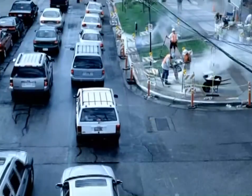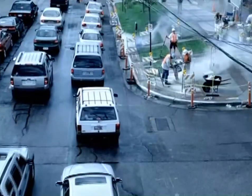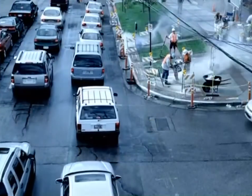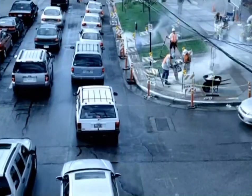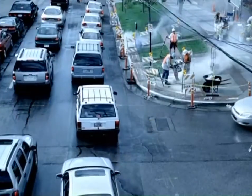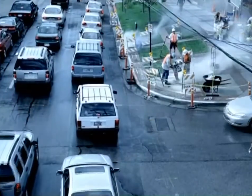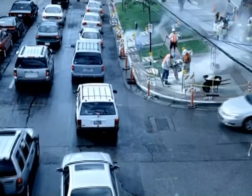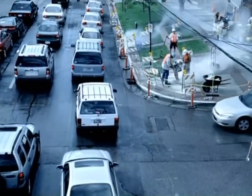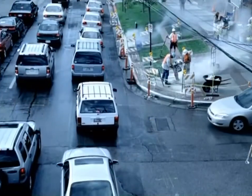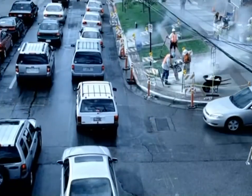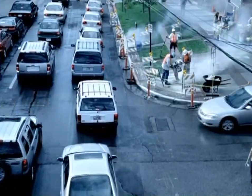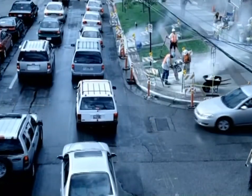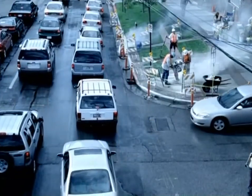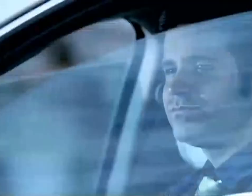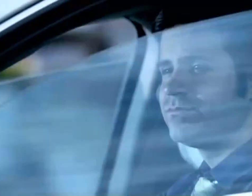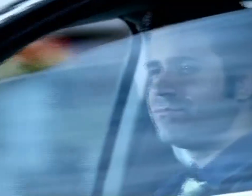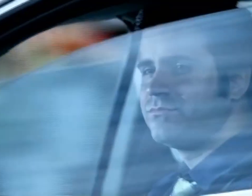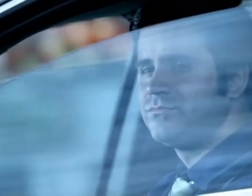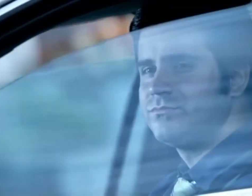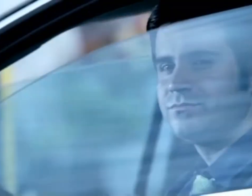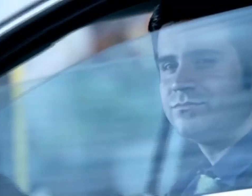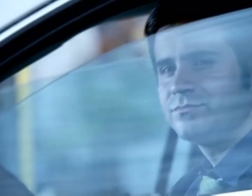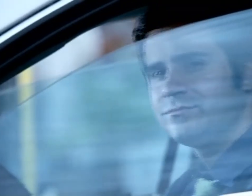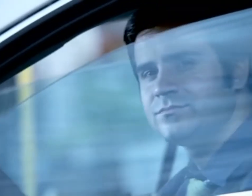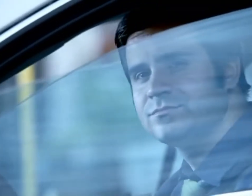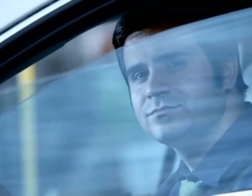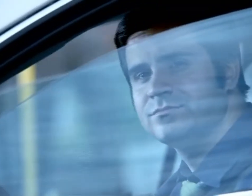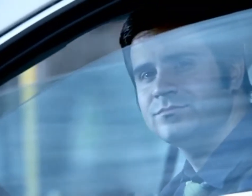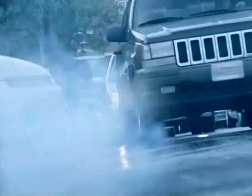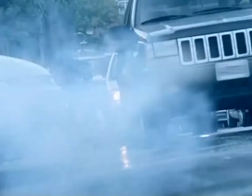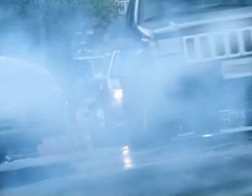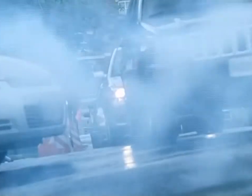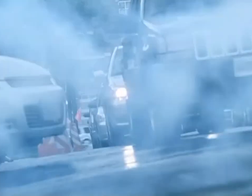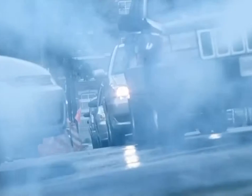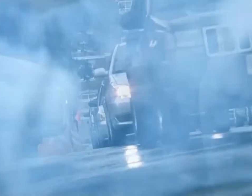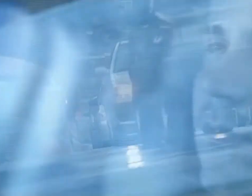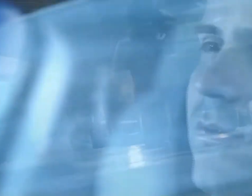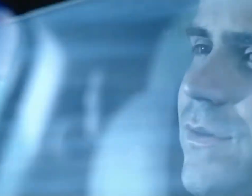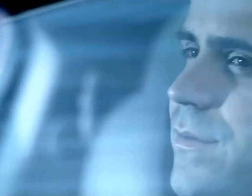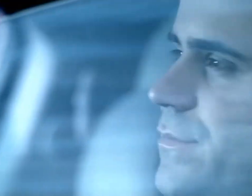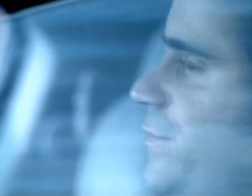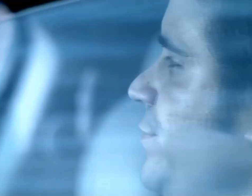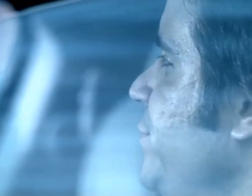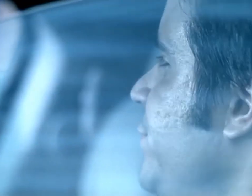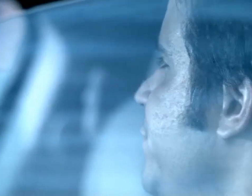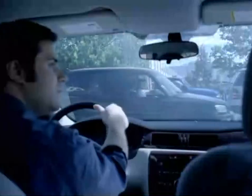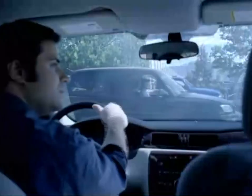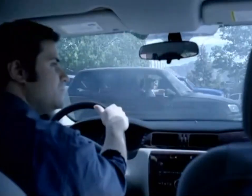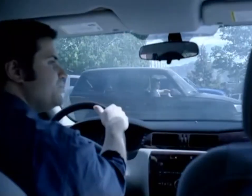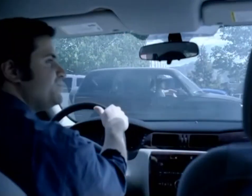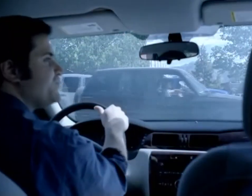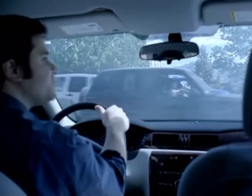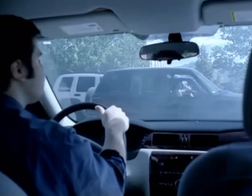Living in this crazy world, so caught up in the confusion, nothing is making sense